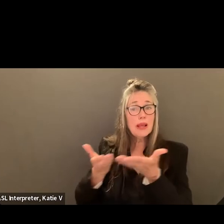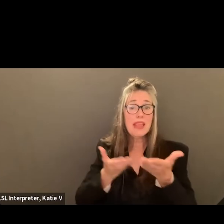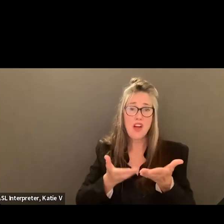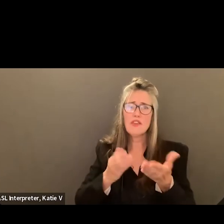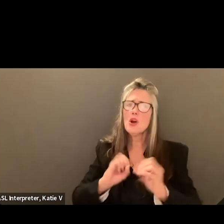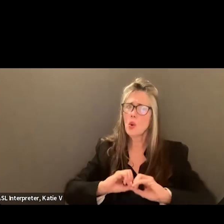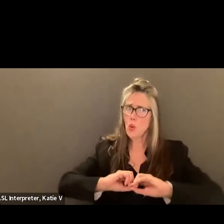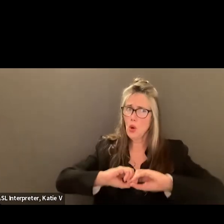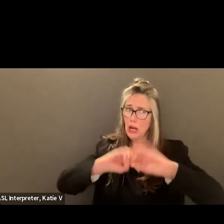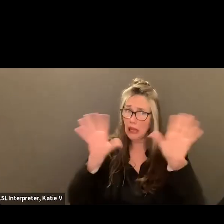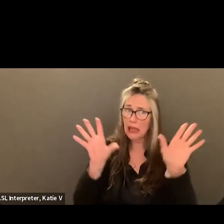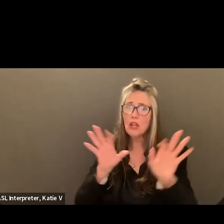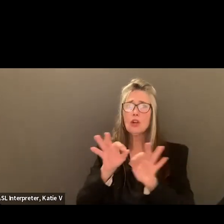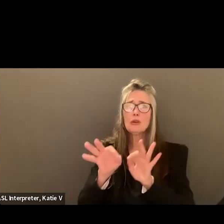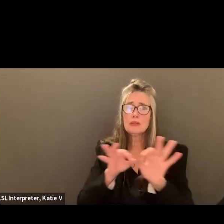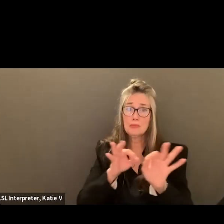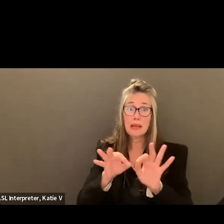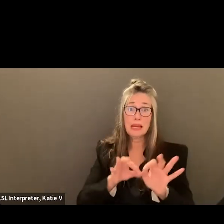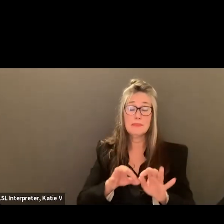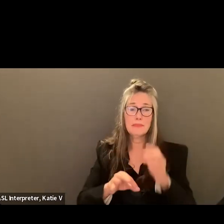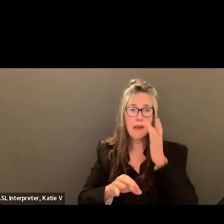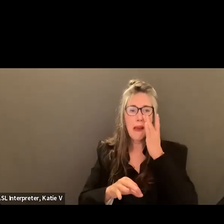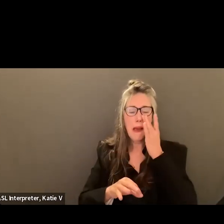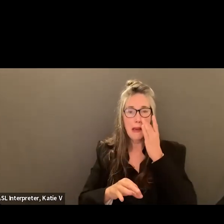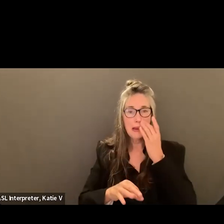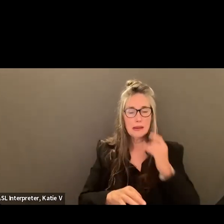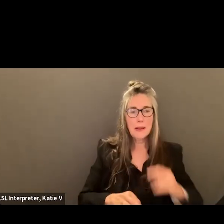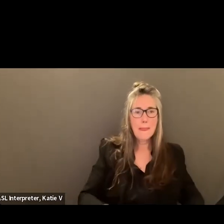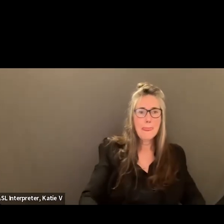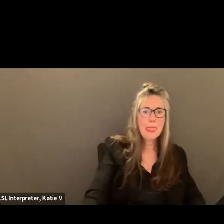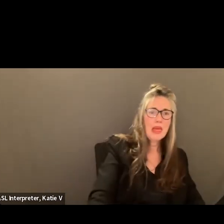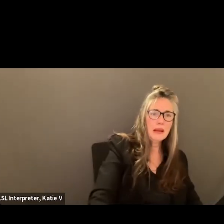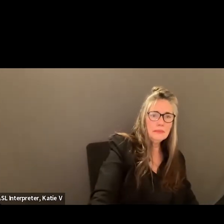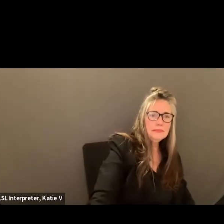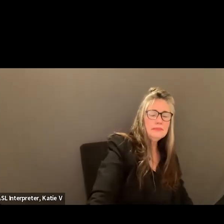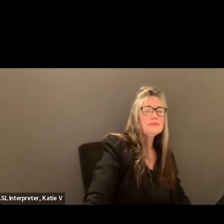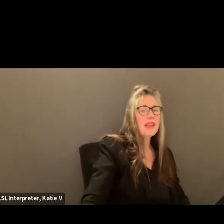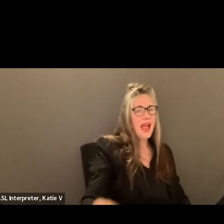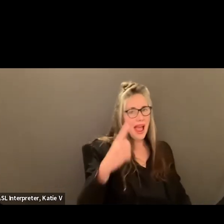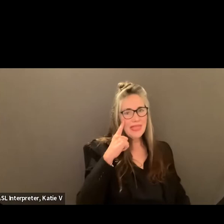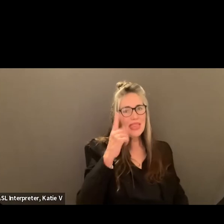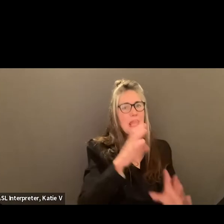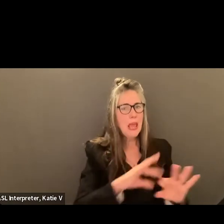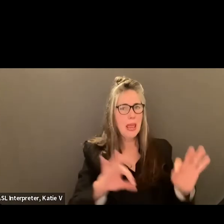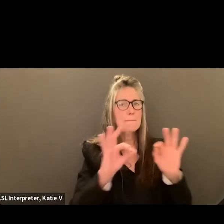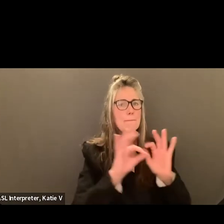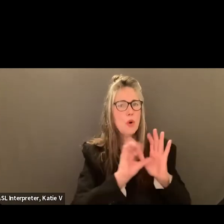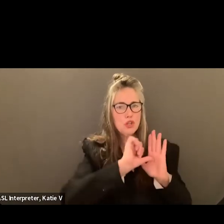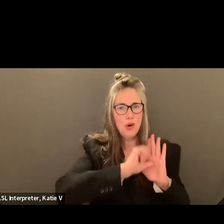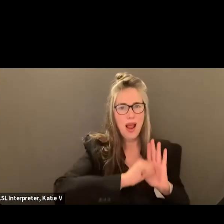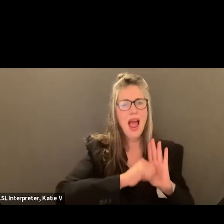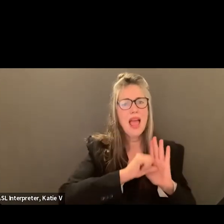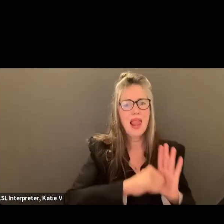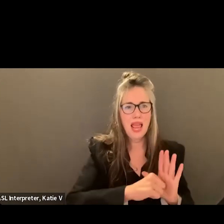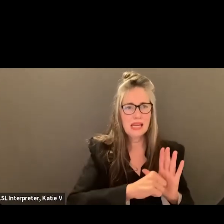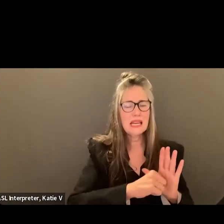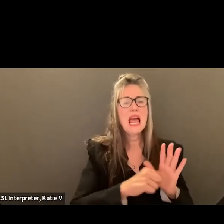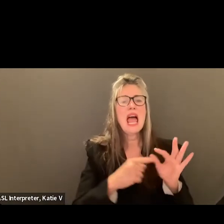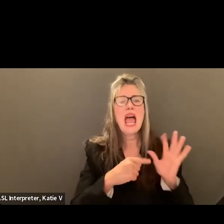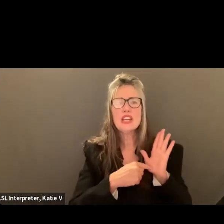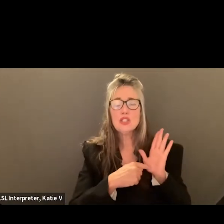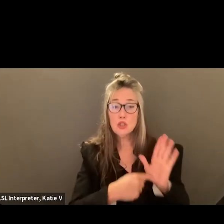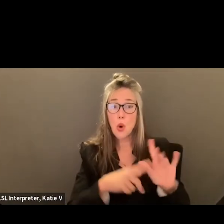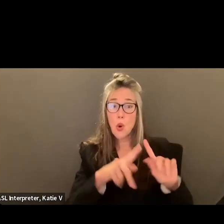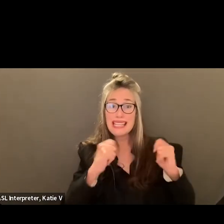and really make it very real for students. It's a great opportunity to highlight and to calibrate. One of the things that we are doing is making a team